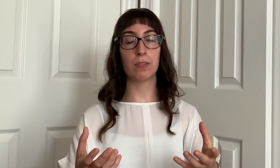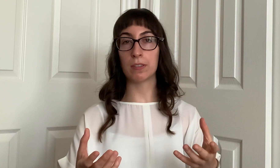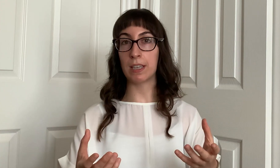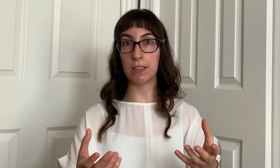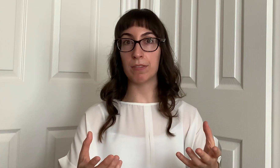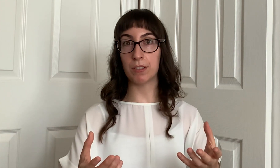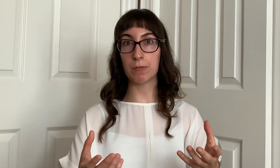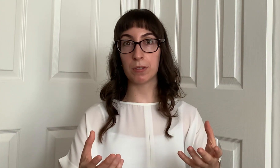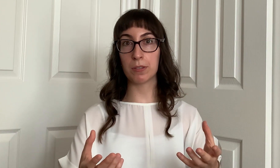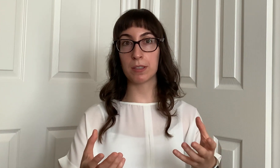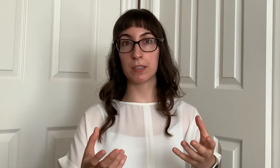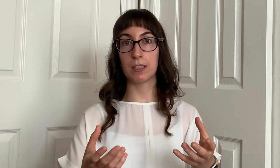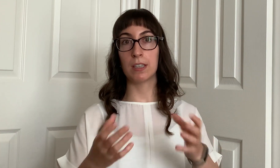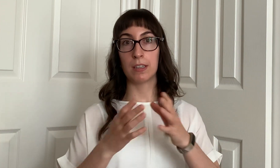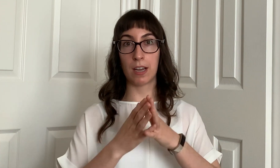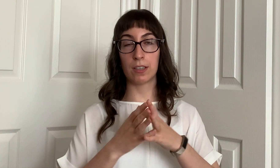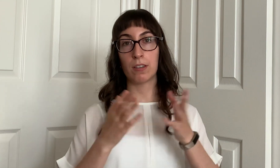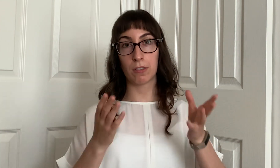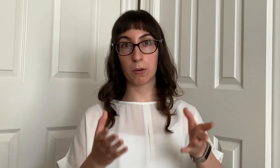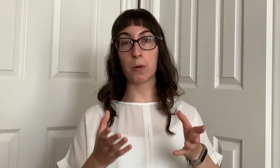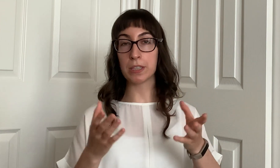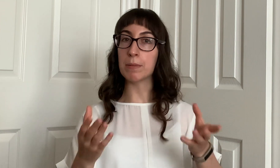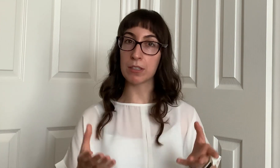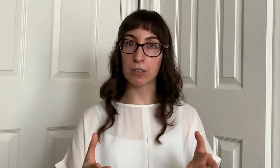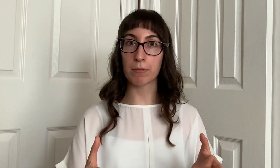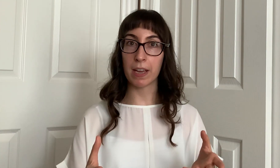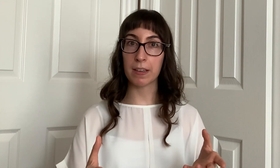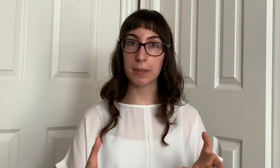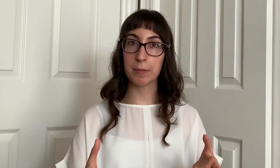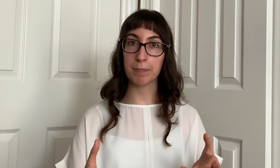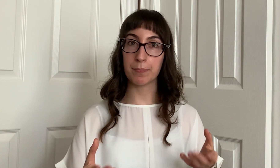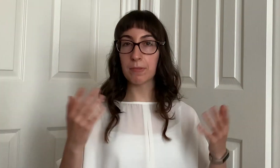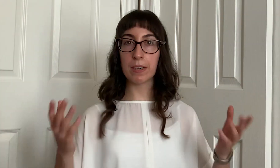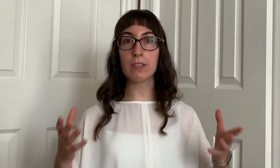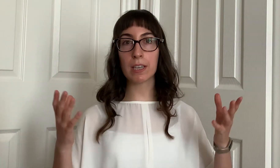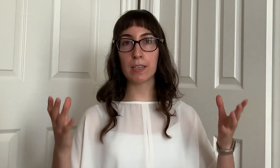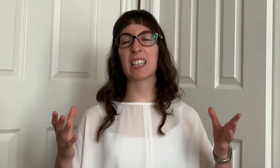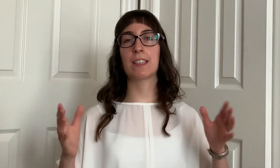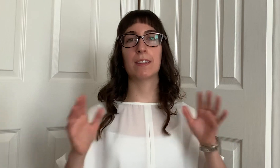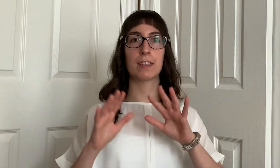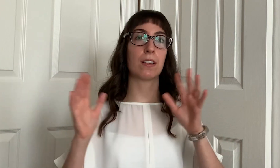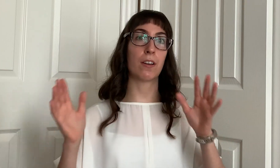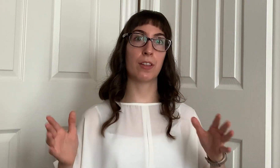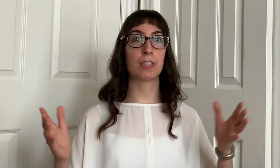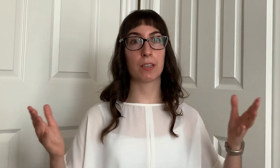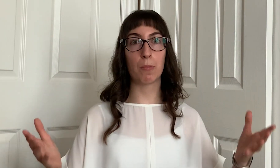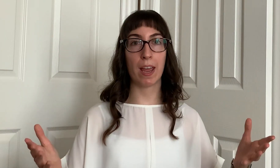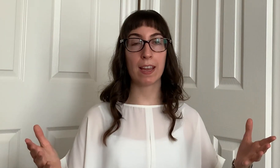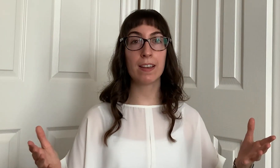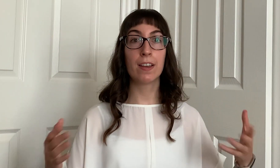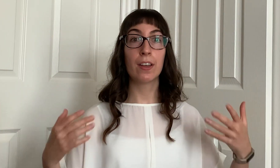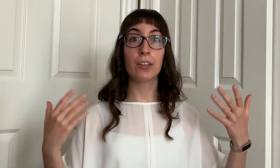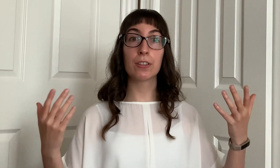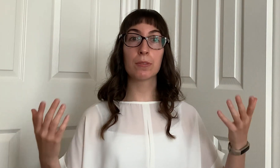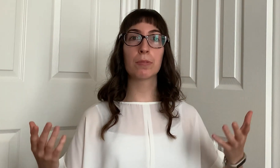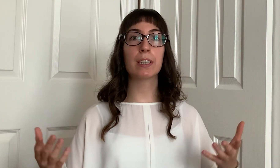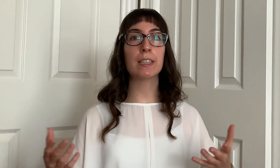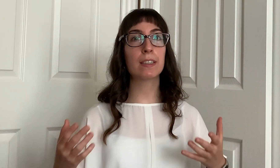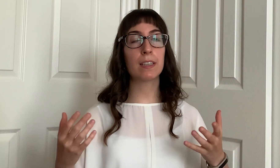to the individuals that you're going to be serving when you connect in this authentic way you're really